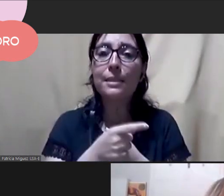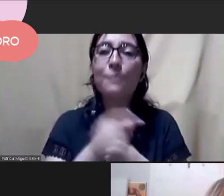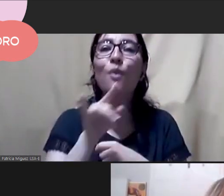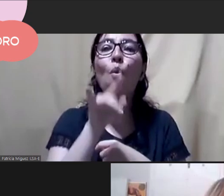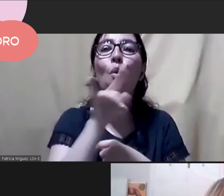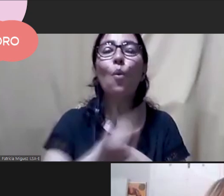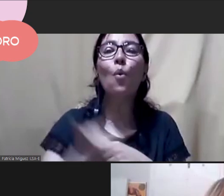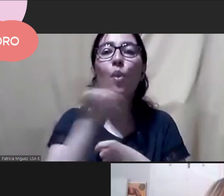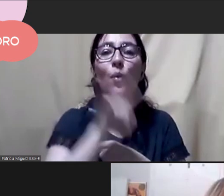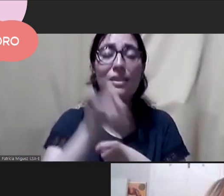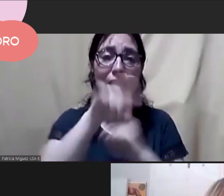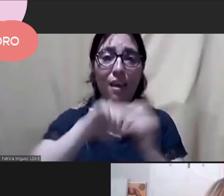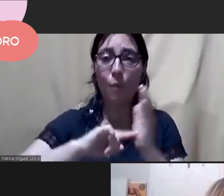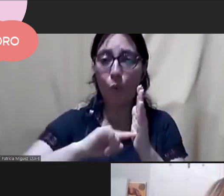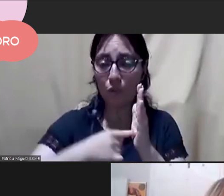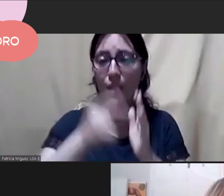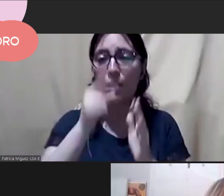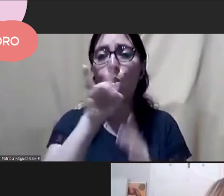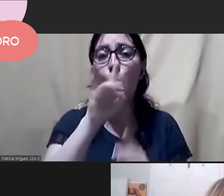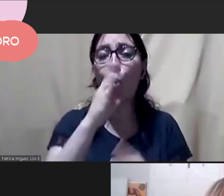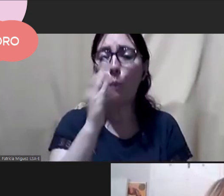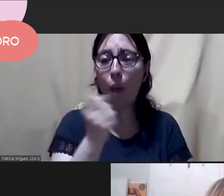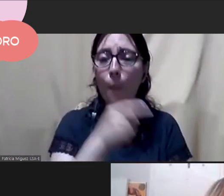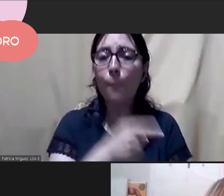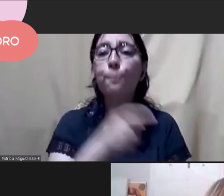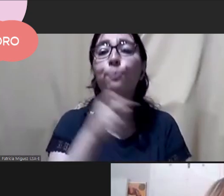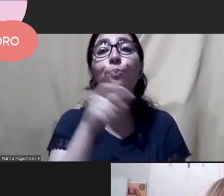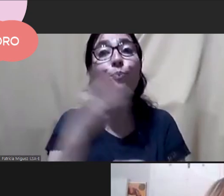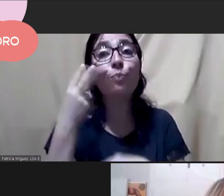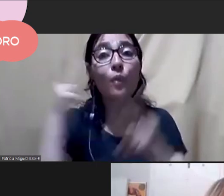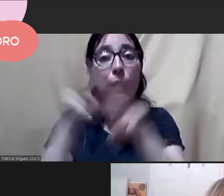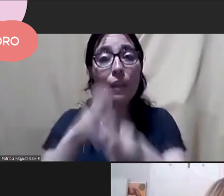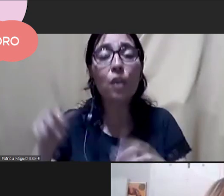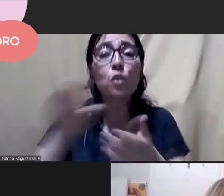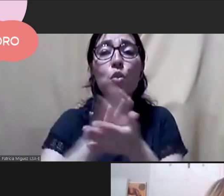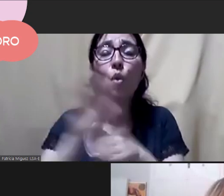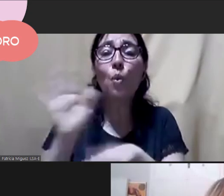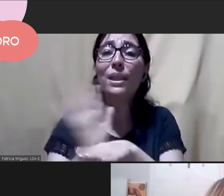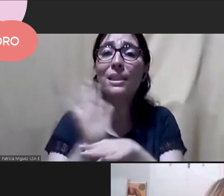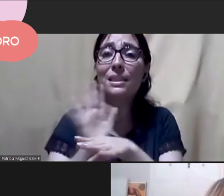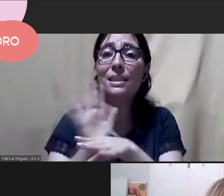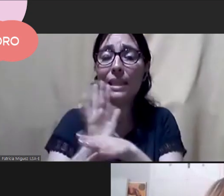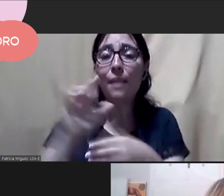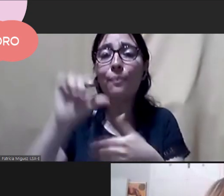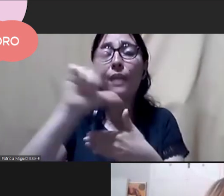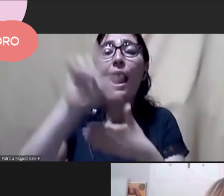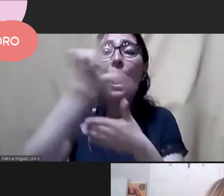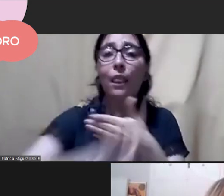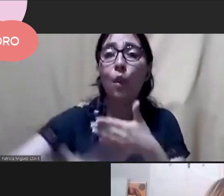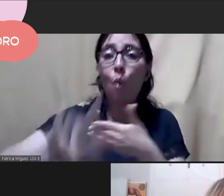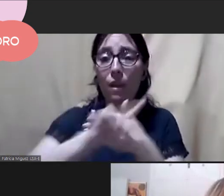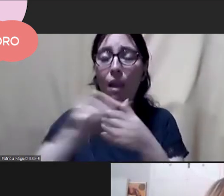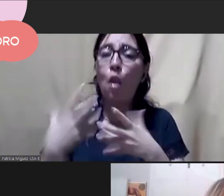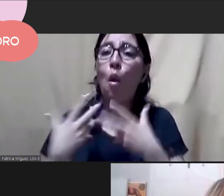from the University of Buenos Aires. Her research on Latin American cinema,